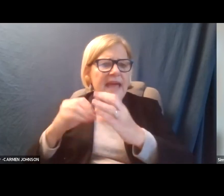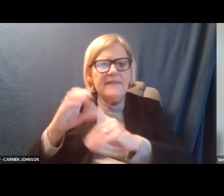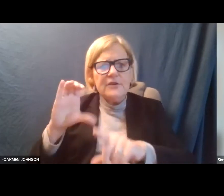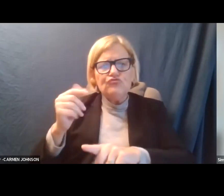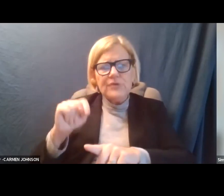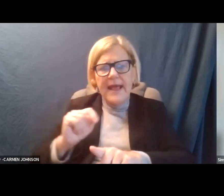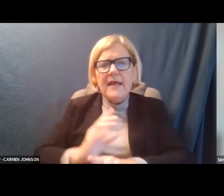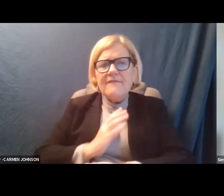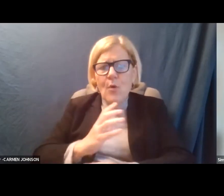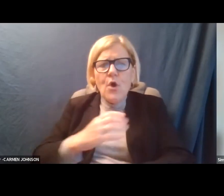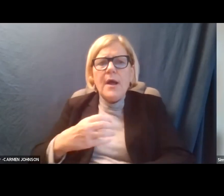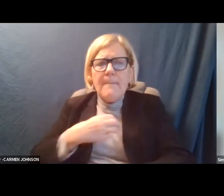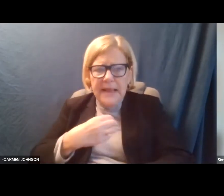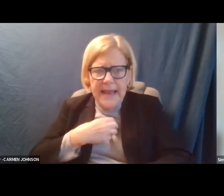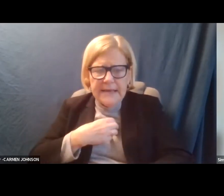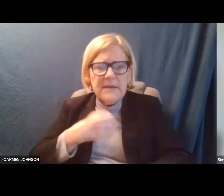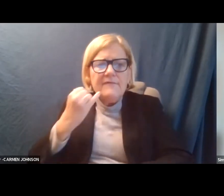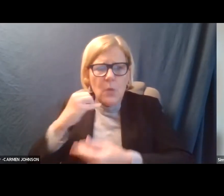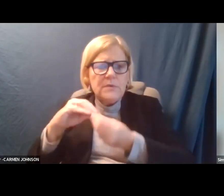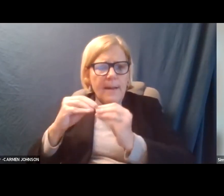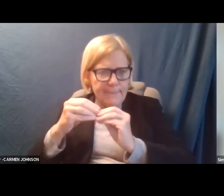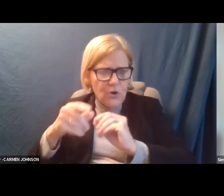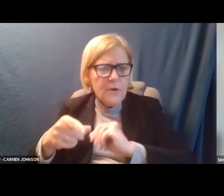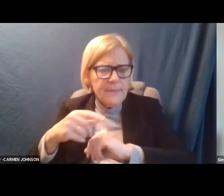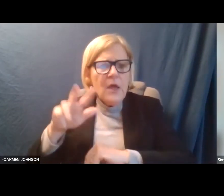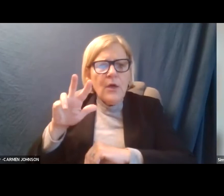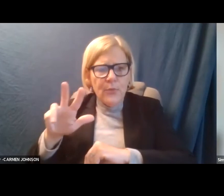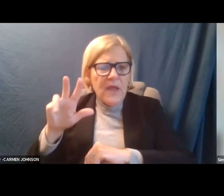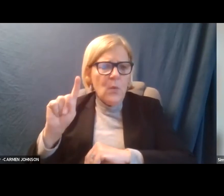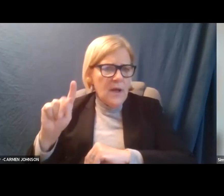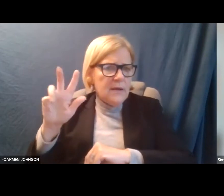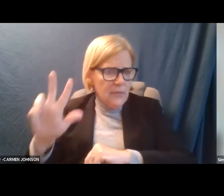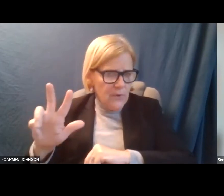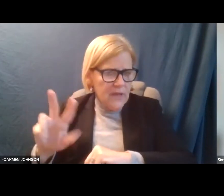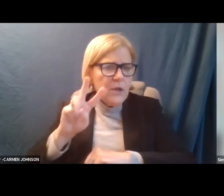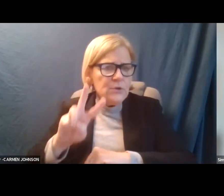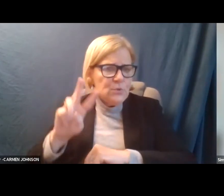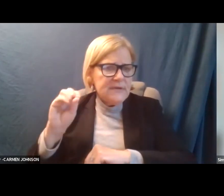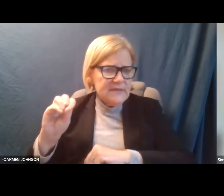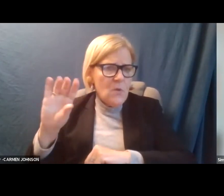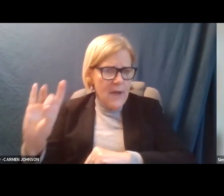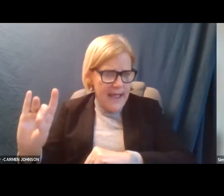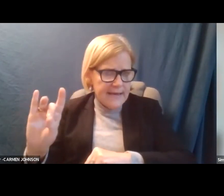the formal complaint phone number. It's 313-208